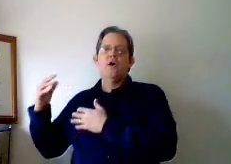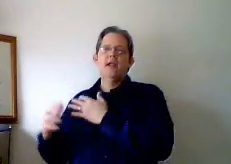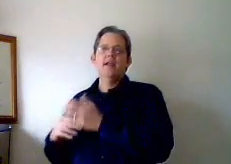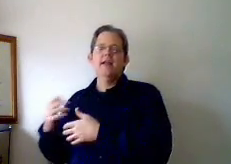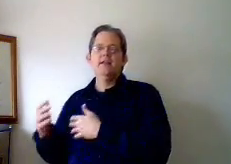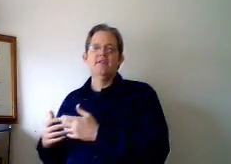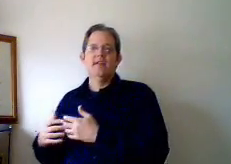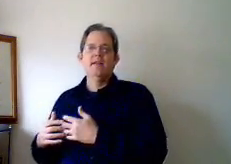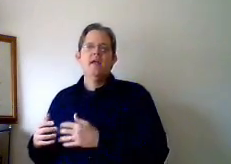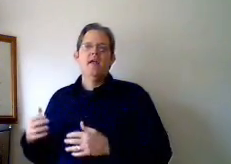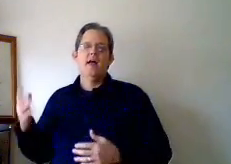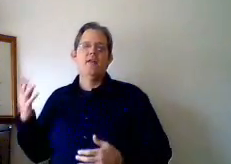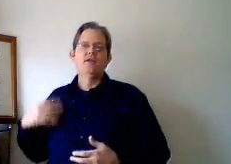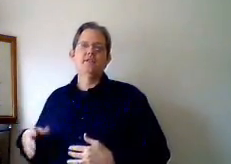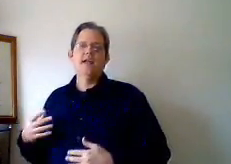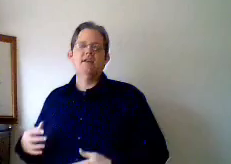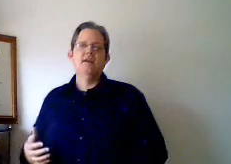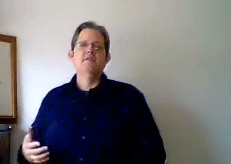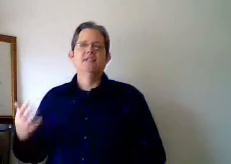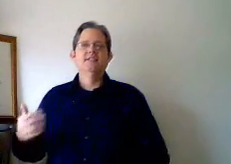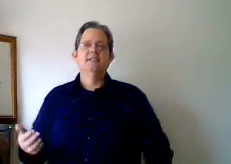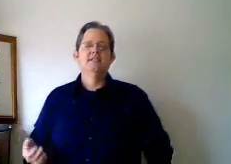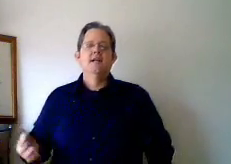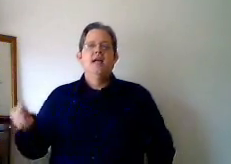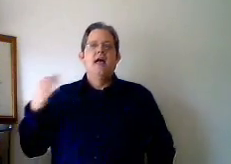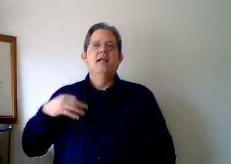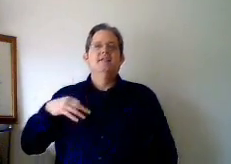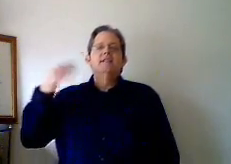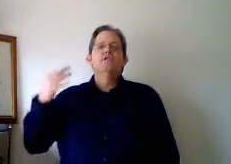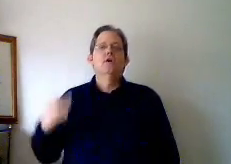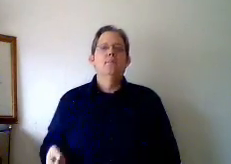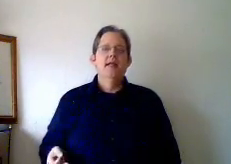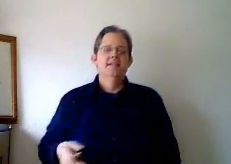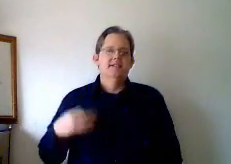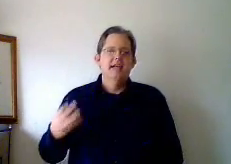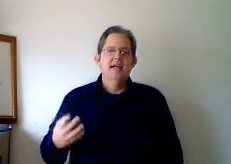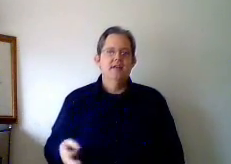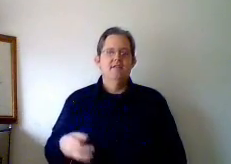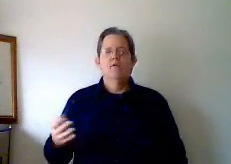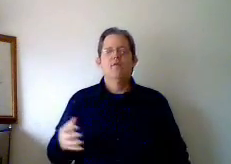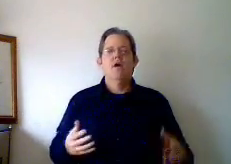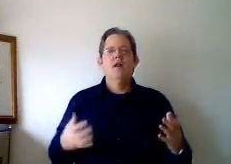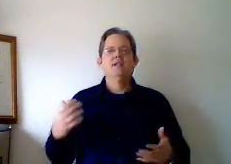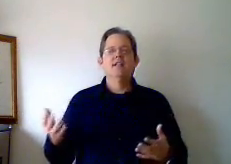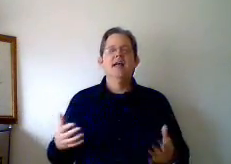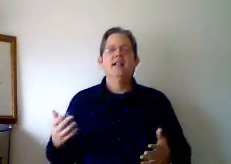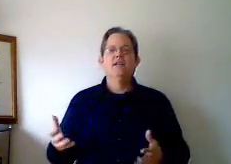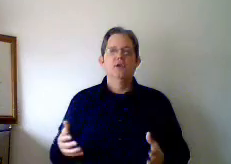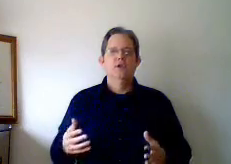talking negatively, those negative senses send us to a place that's negative and we're far less likely to